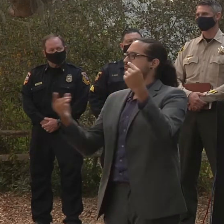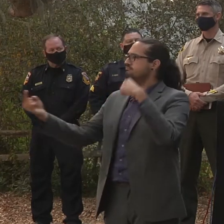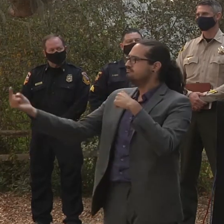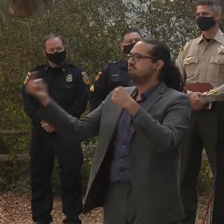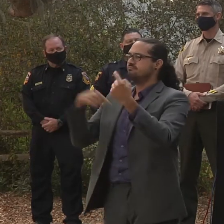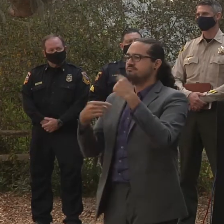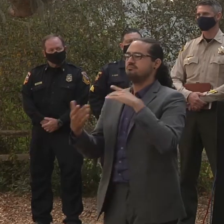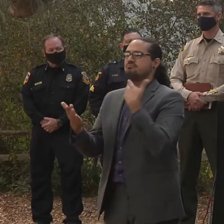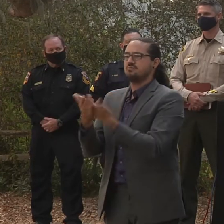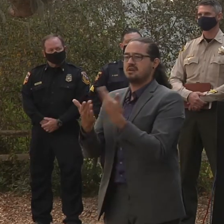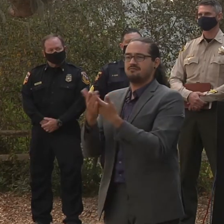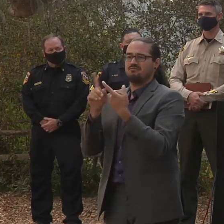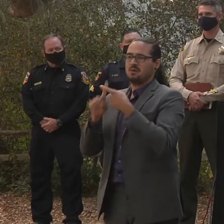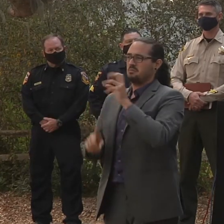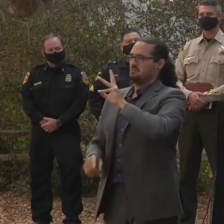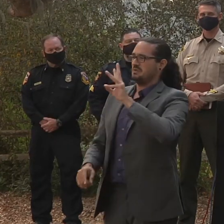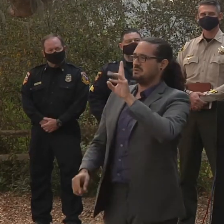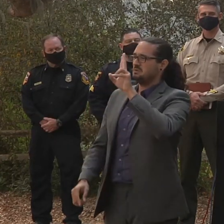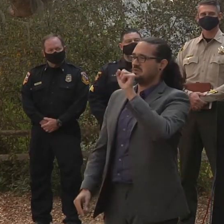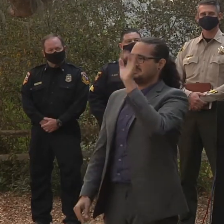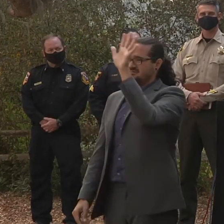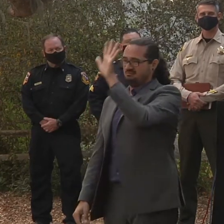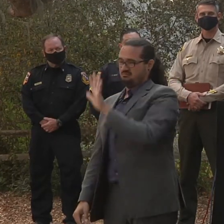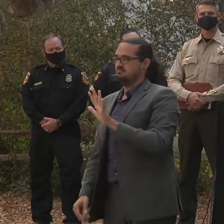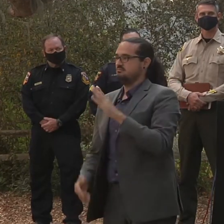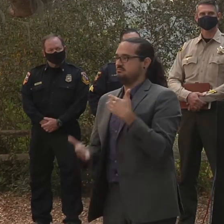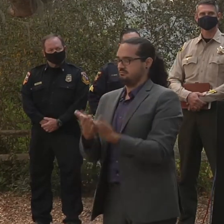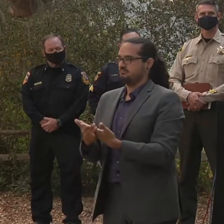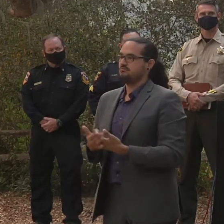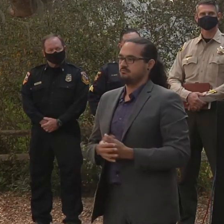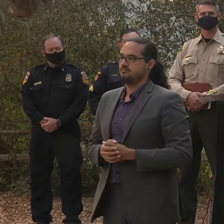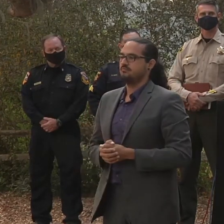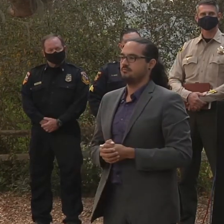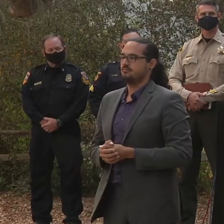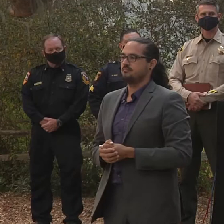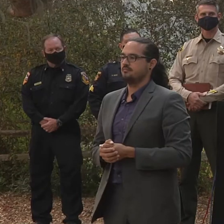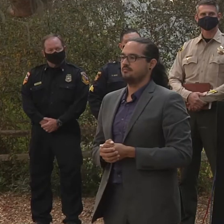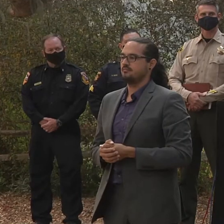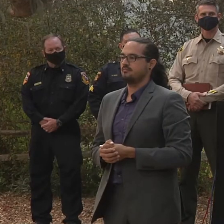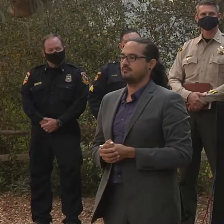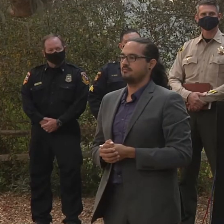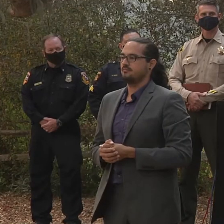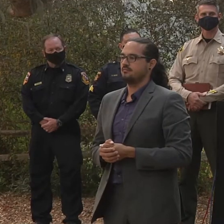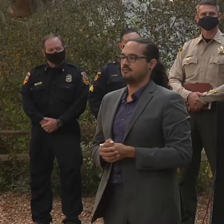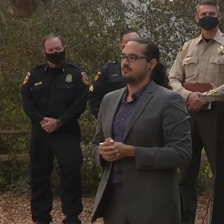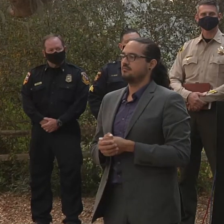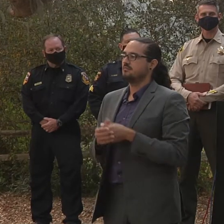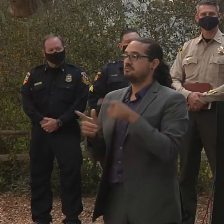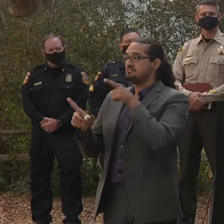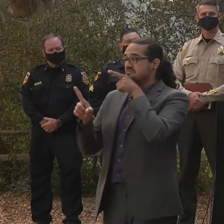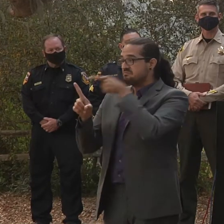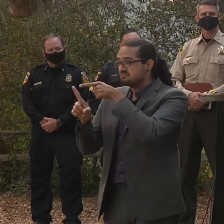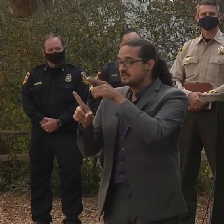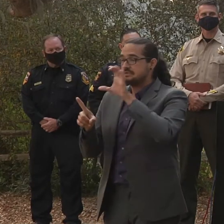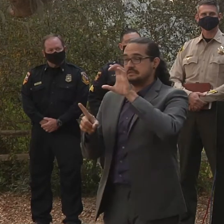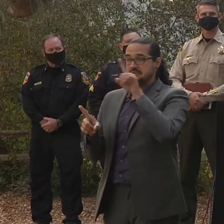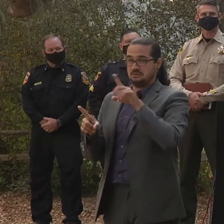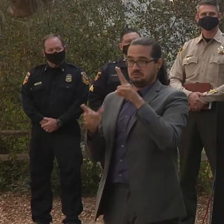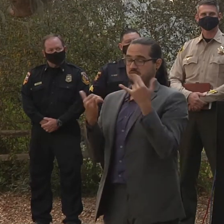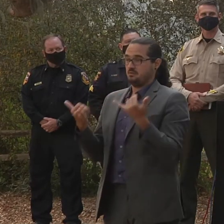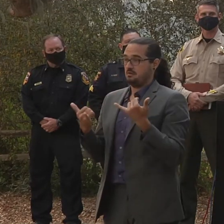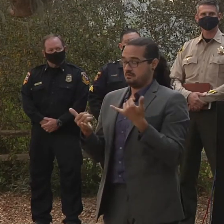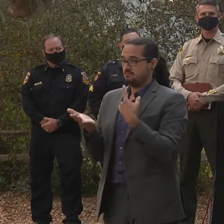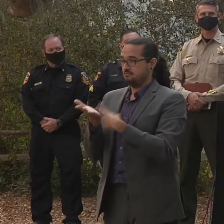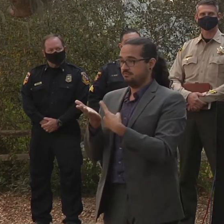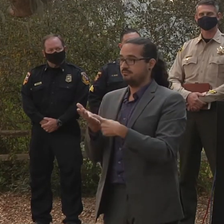help us fight these fires. A little bit about the specifics of the CZU complex this evening. We can confirm that the fire is up to